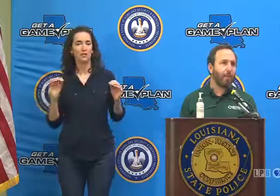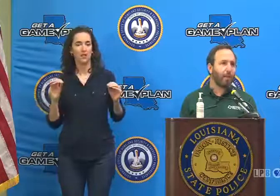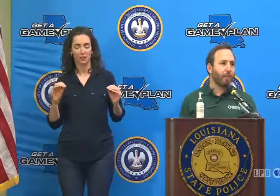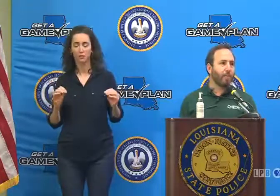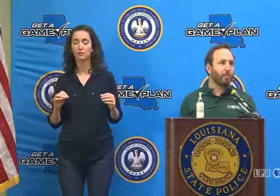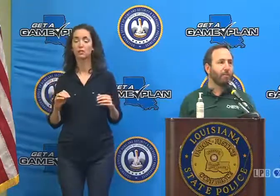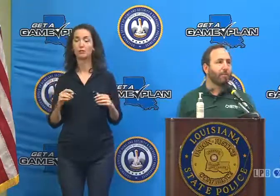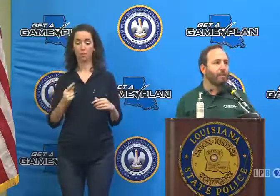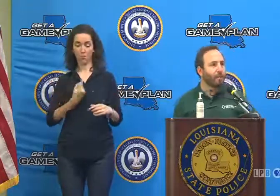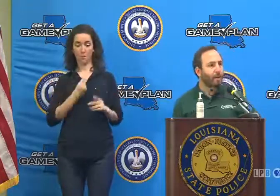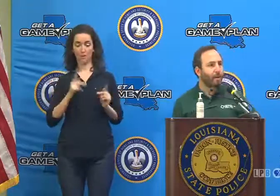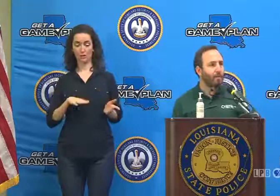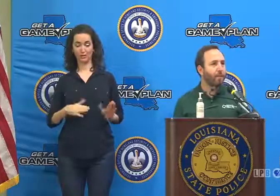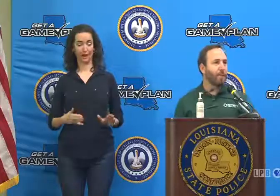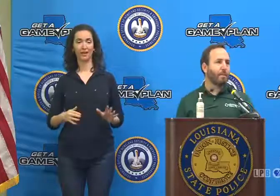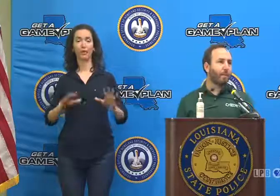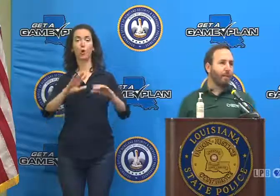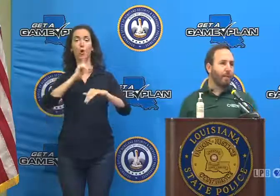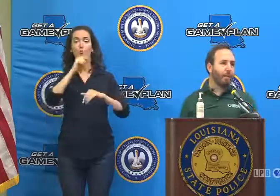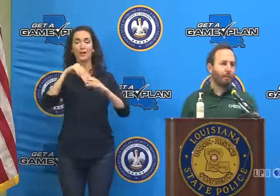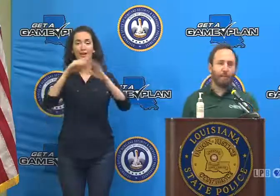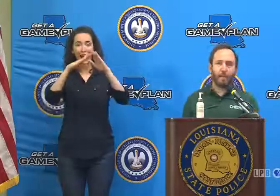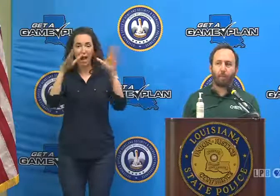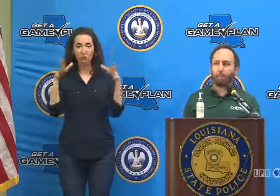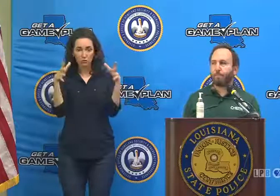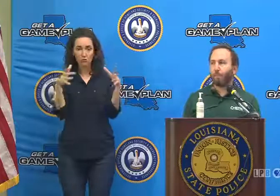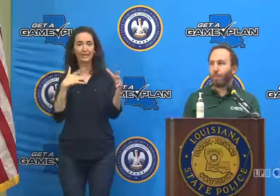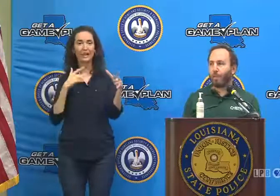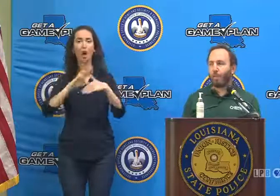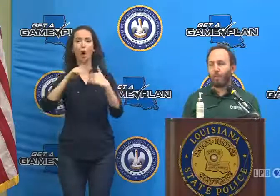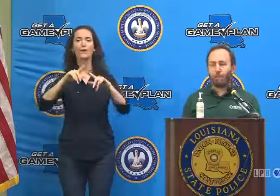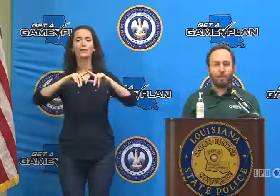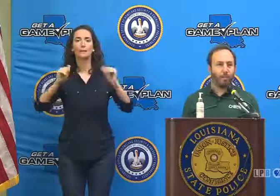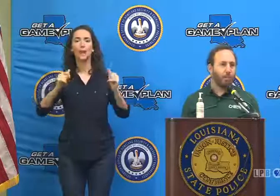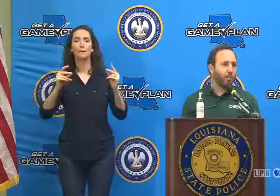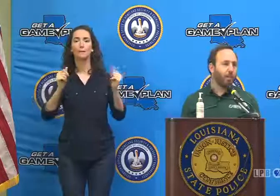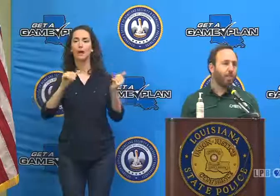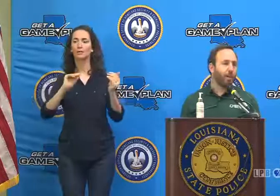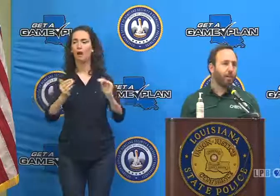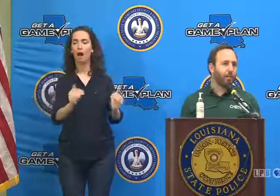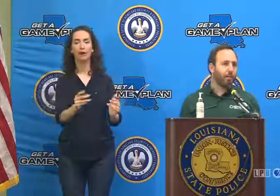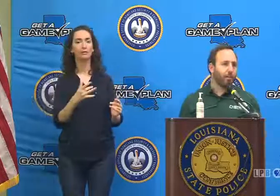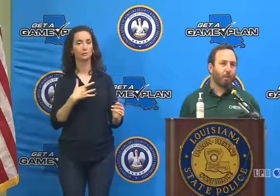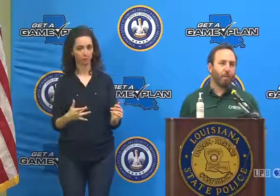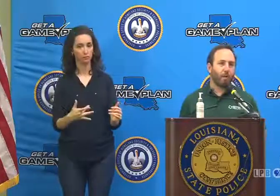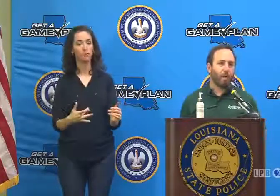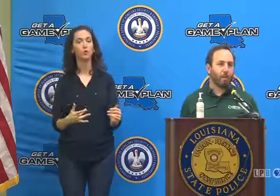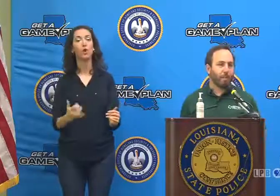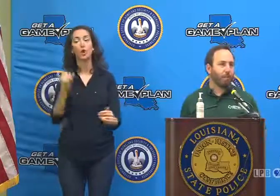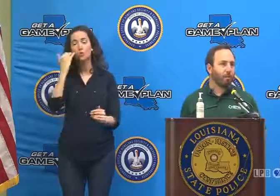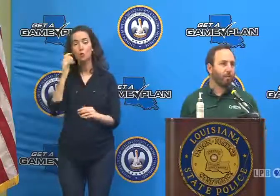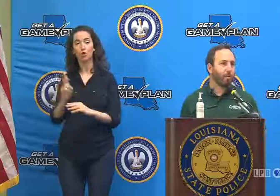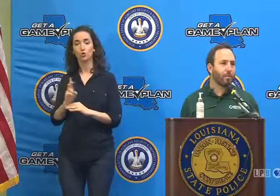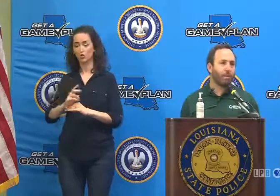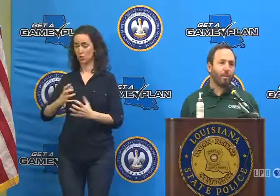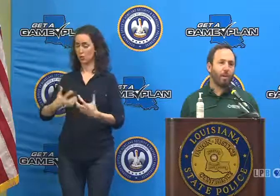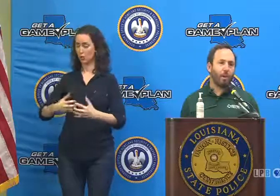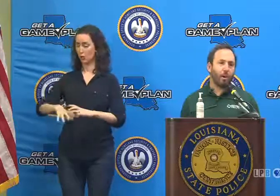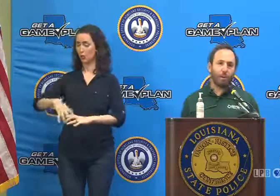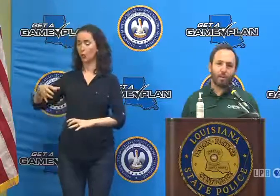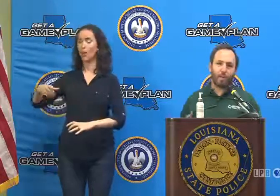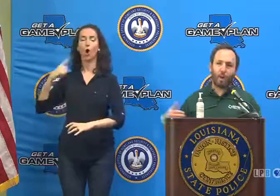It kills everyone in the household, oftentimes at the exact same time. So if you're going to use the generator, remember, always outdoors,